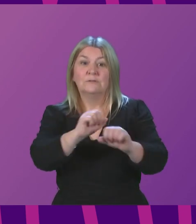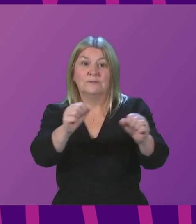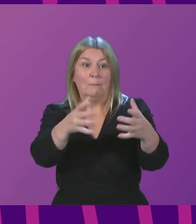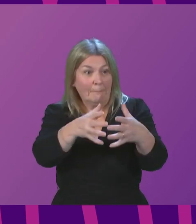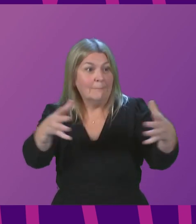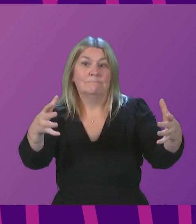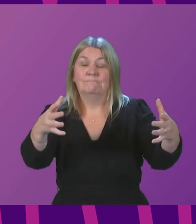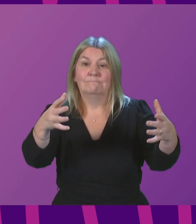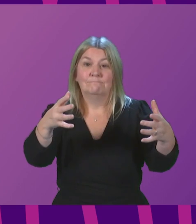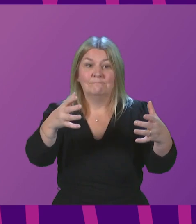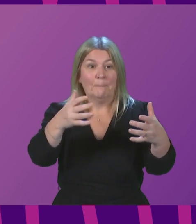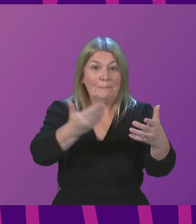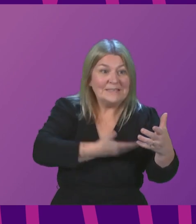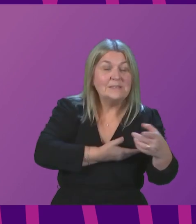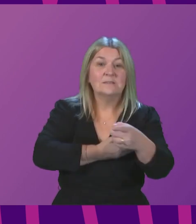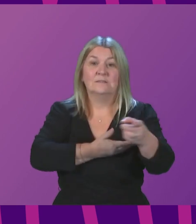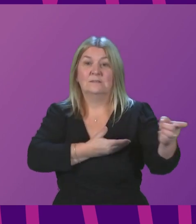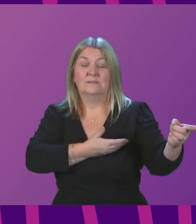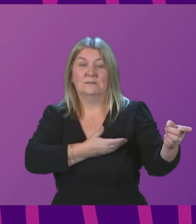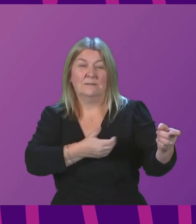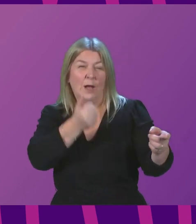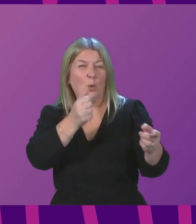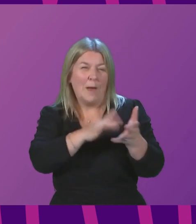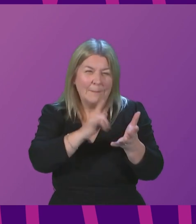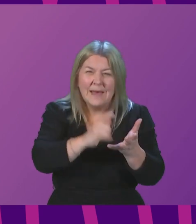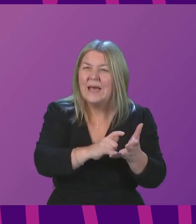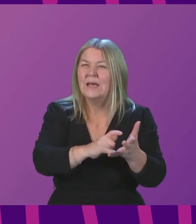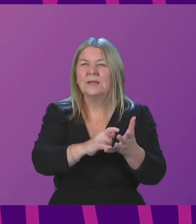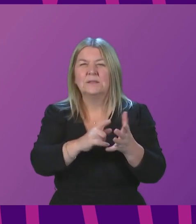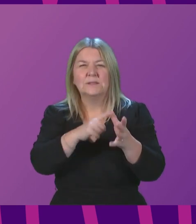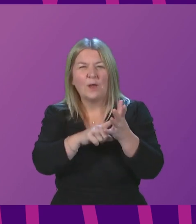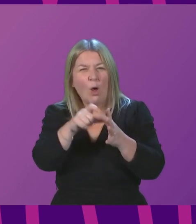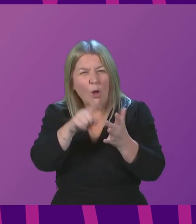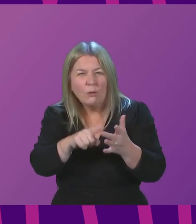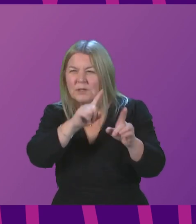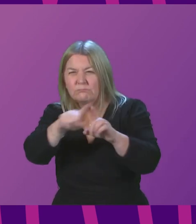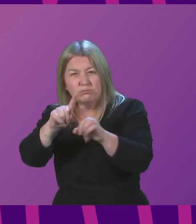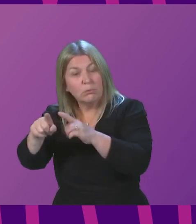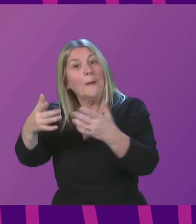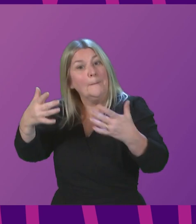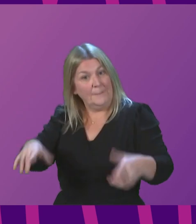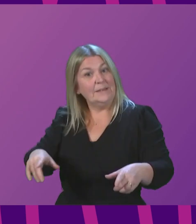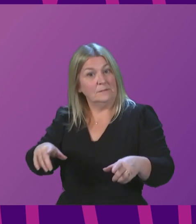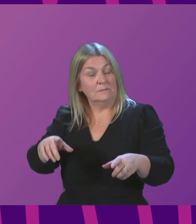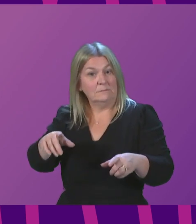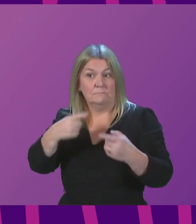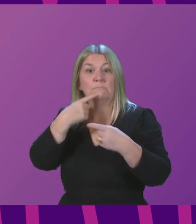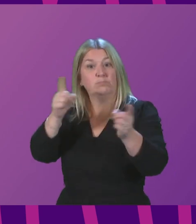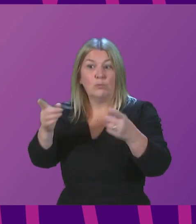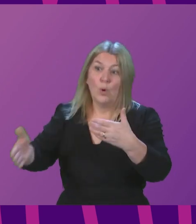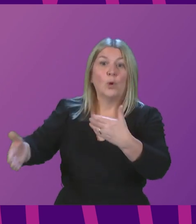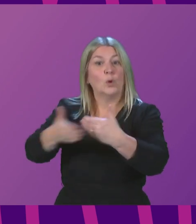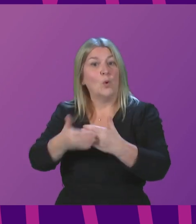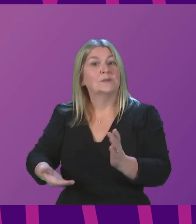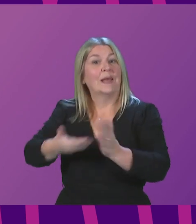appropriate time off. I know that some retailers, Morrison's, M&S, Sainsbury's, Aldi have already announced plans to close for an additional day over the festive